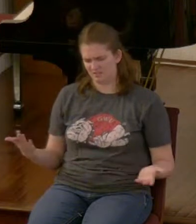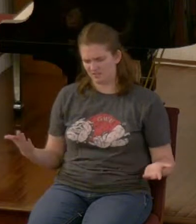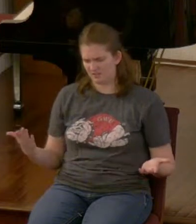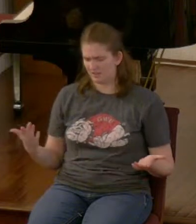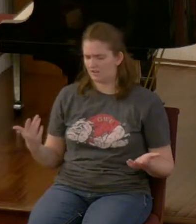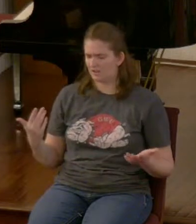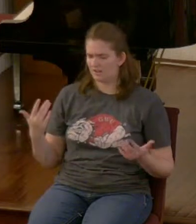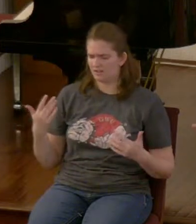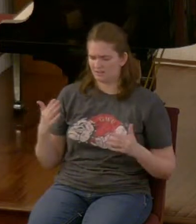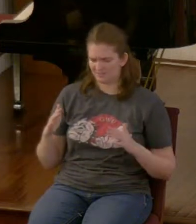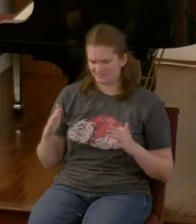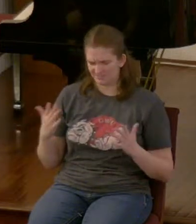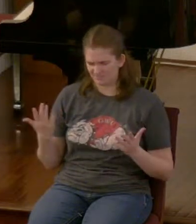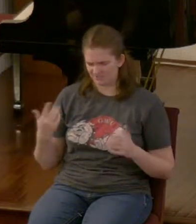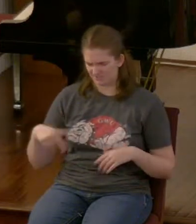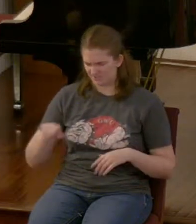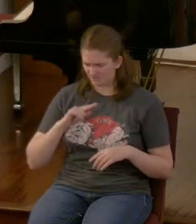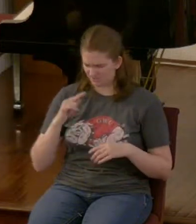why are you worrying